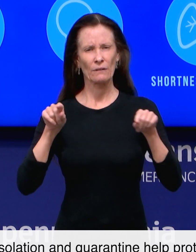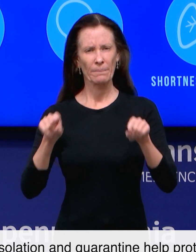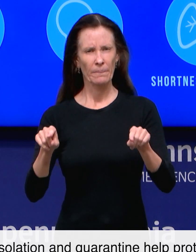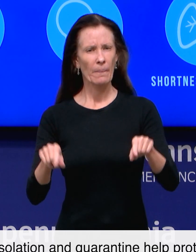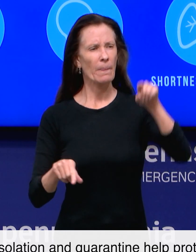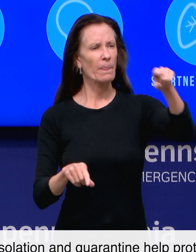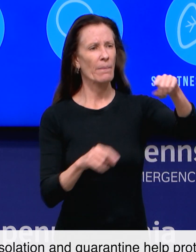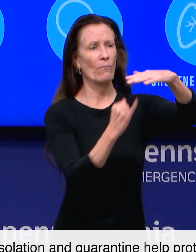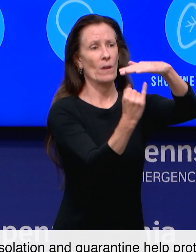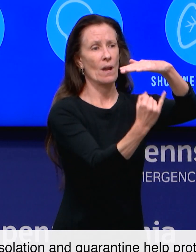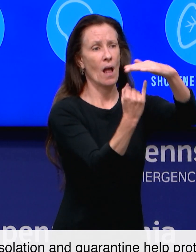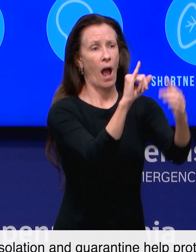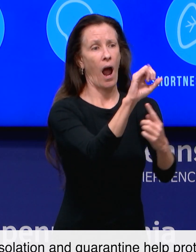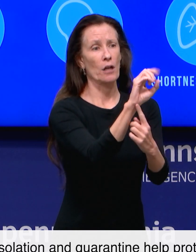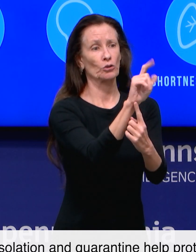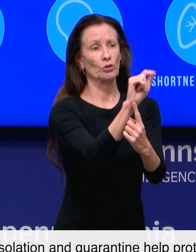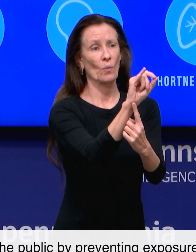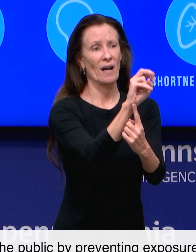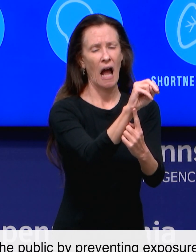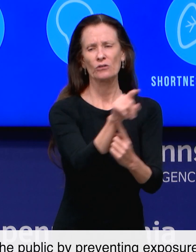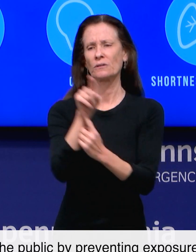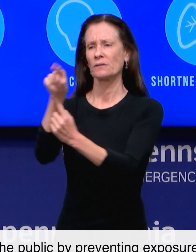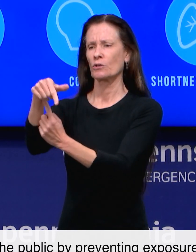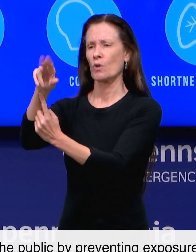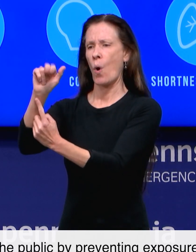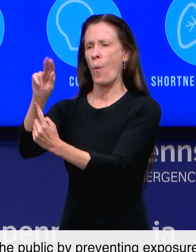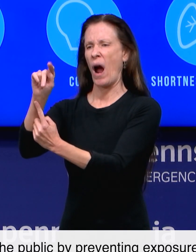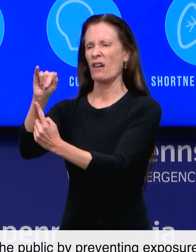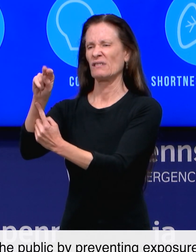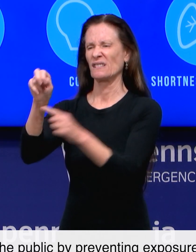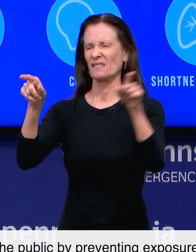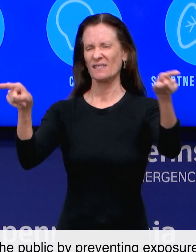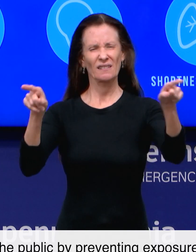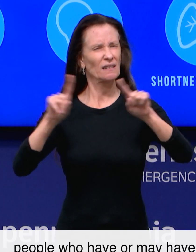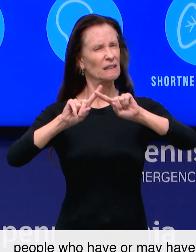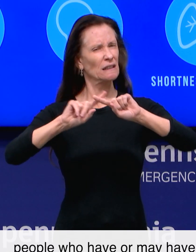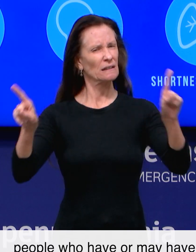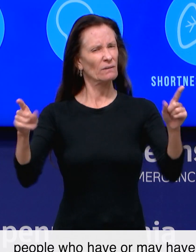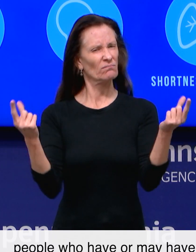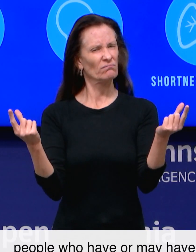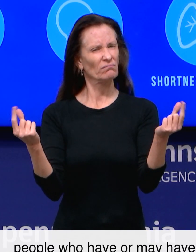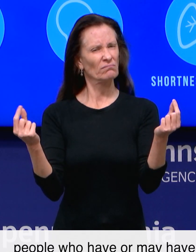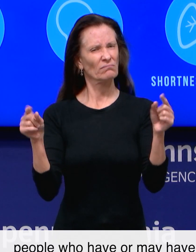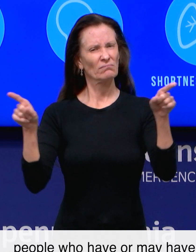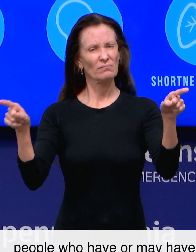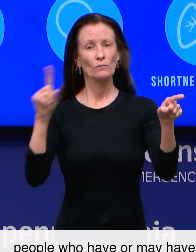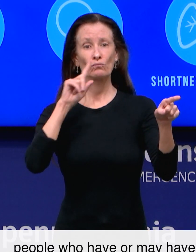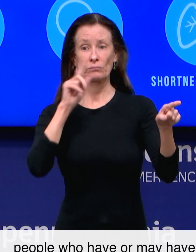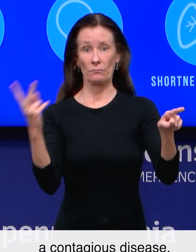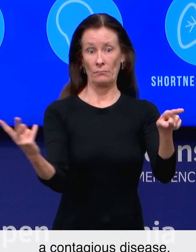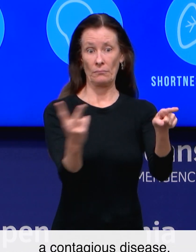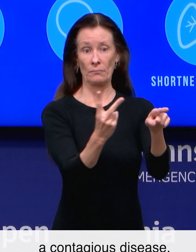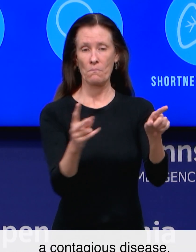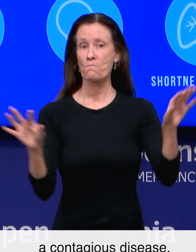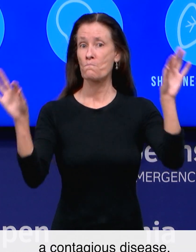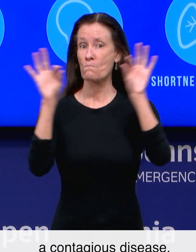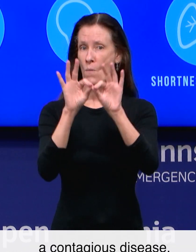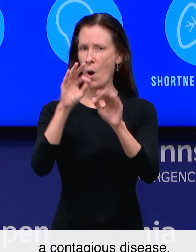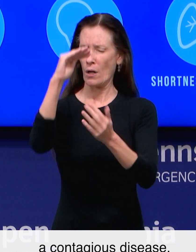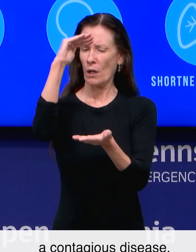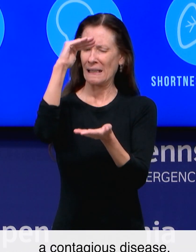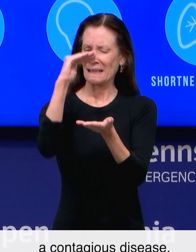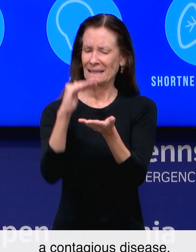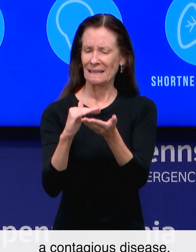Isolation and quarantine help protect the public by preventing exposure to people who have or may have a contagious